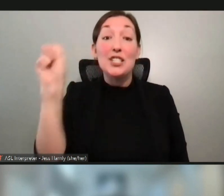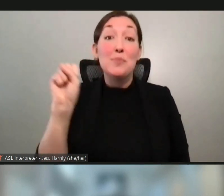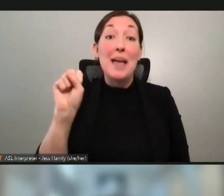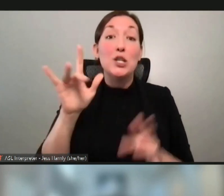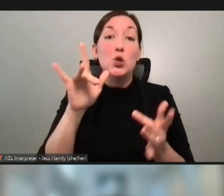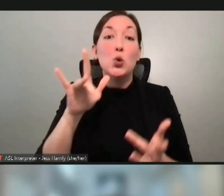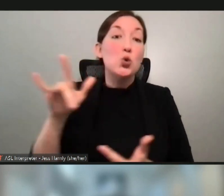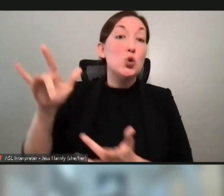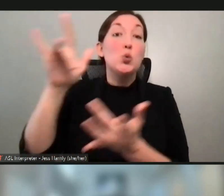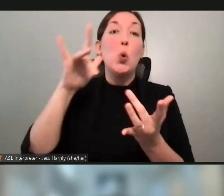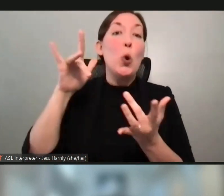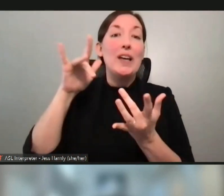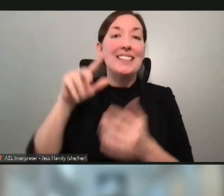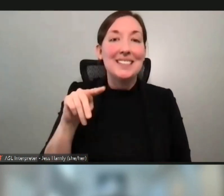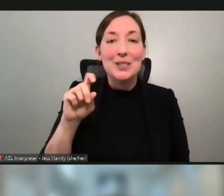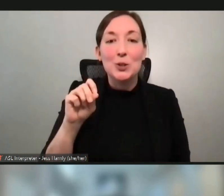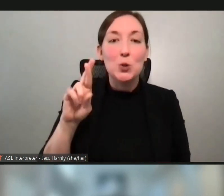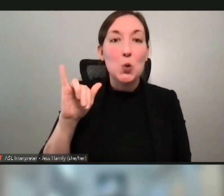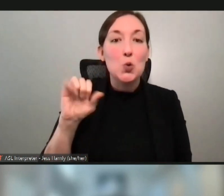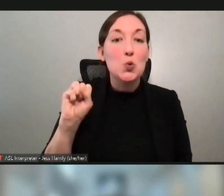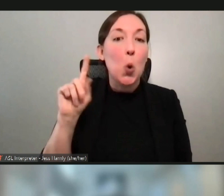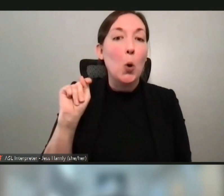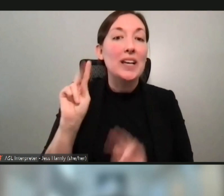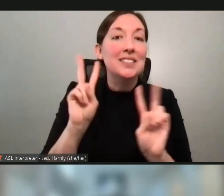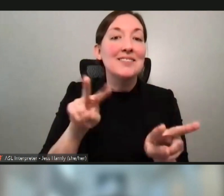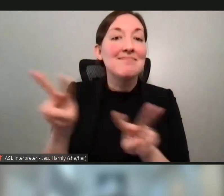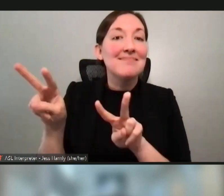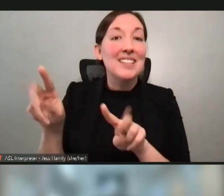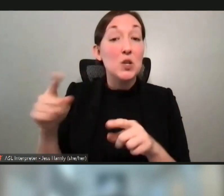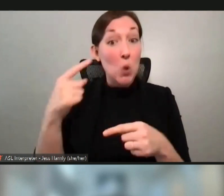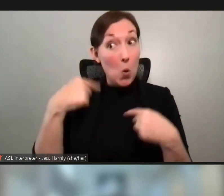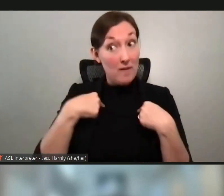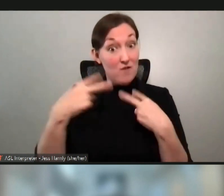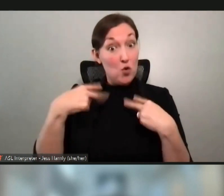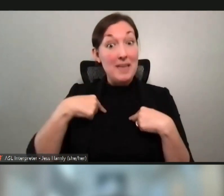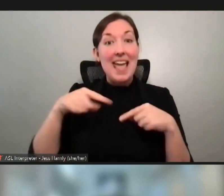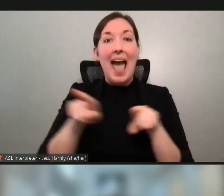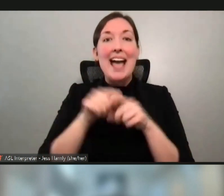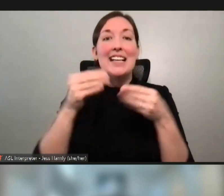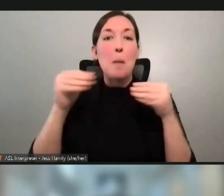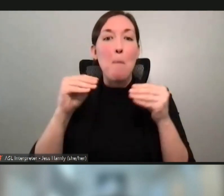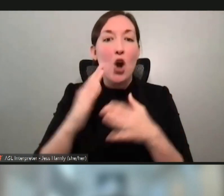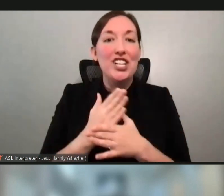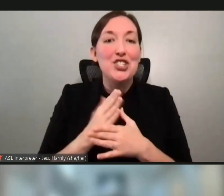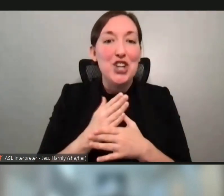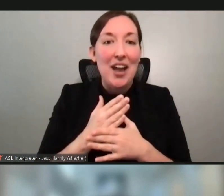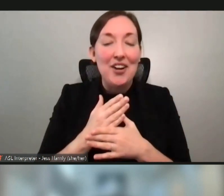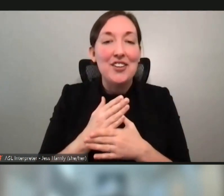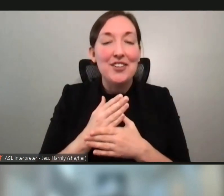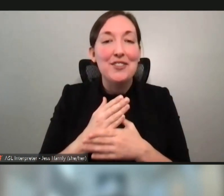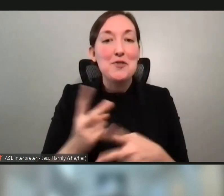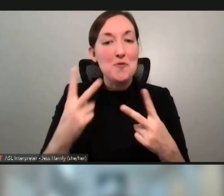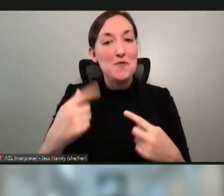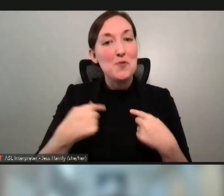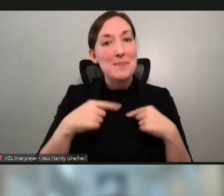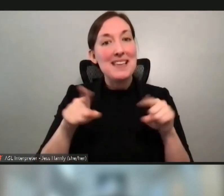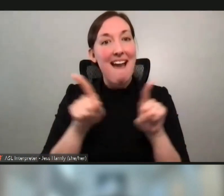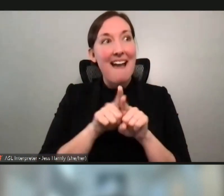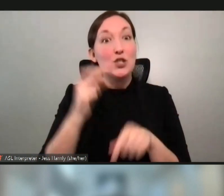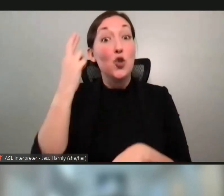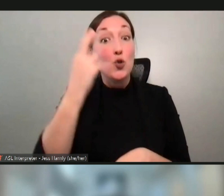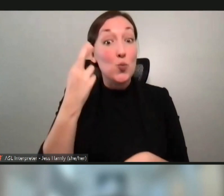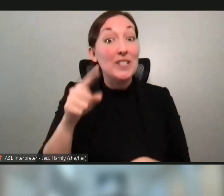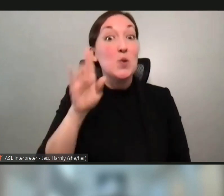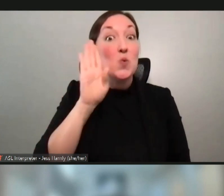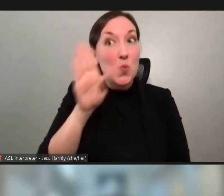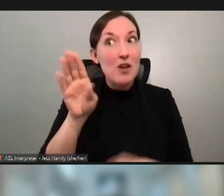from that type of viewpoint, you wanted to see me as market share. You want to really think about me as the reason you're